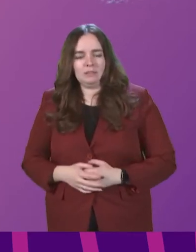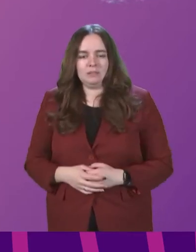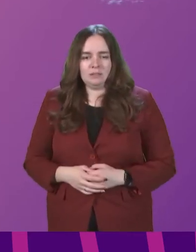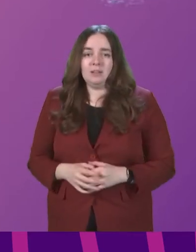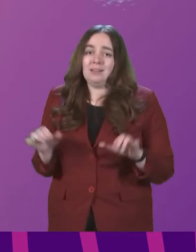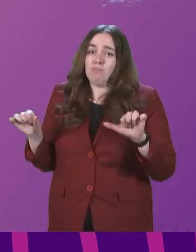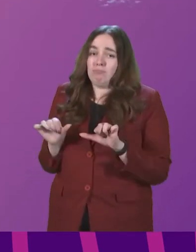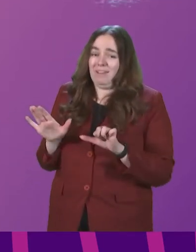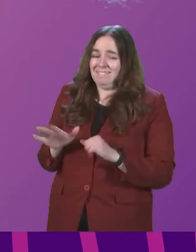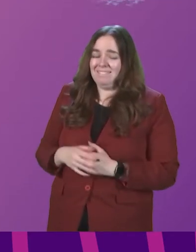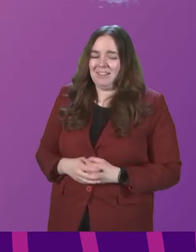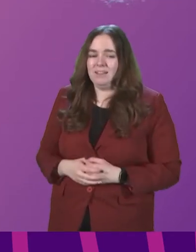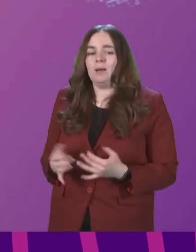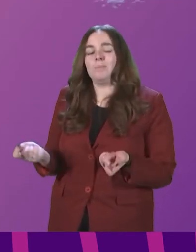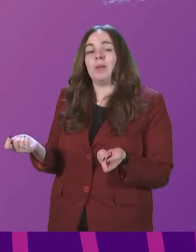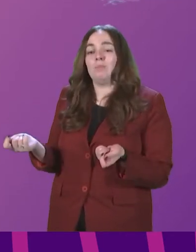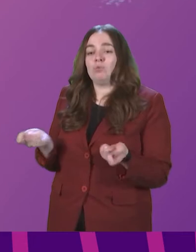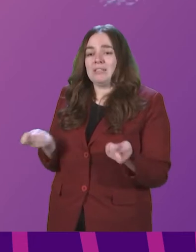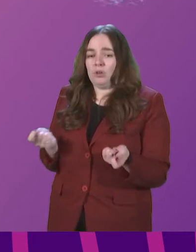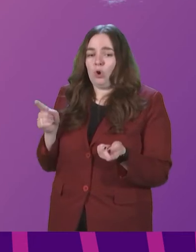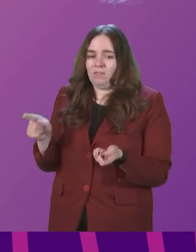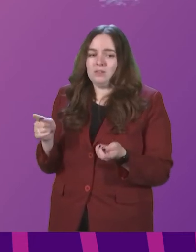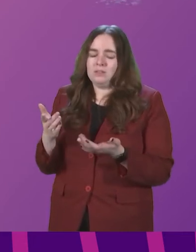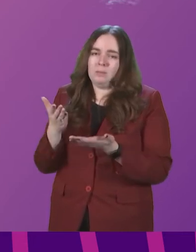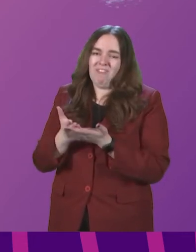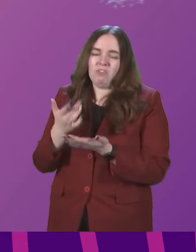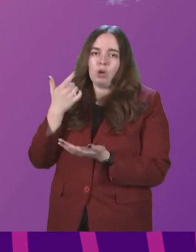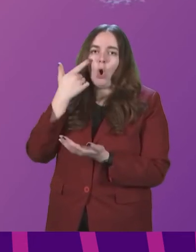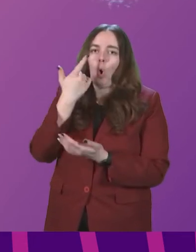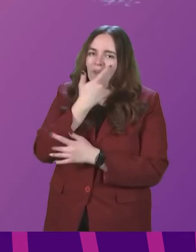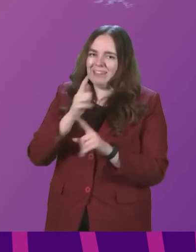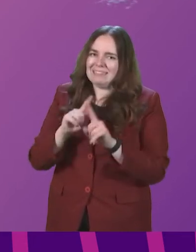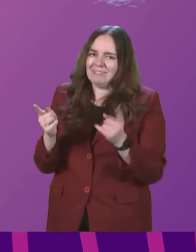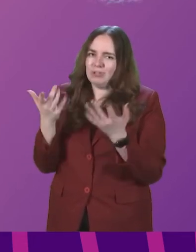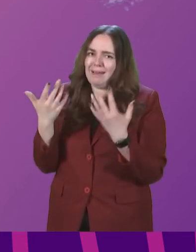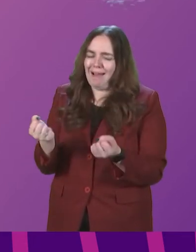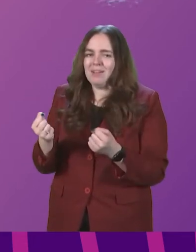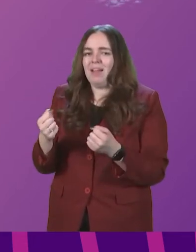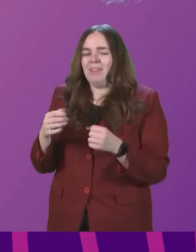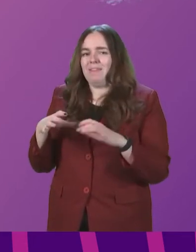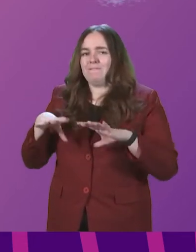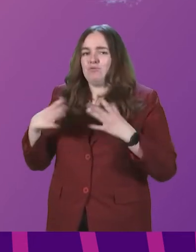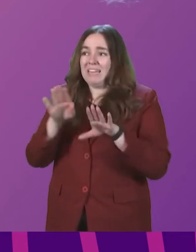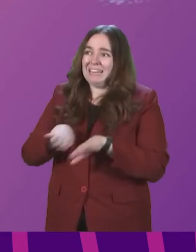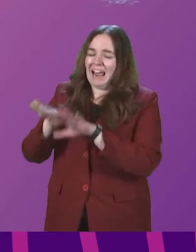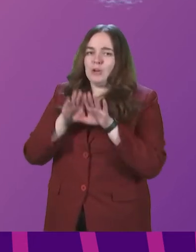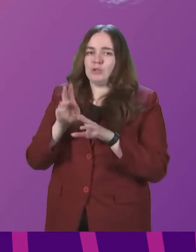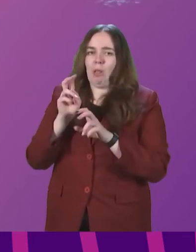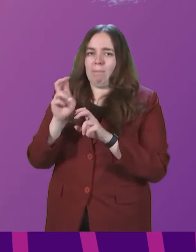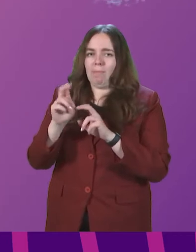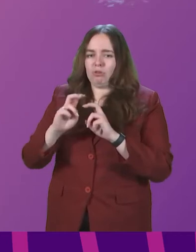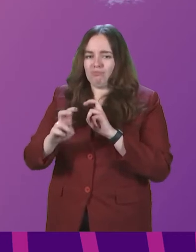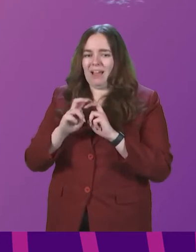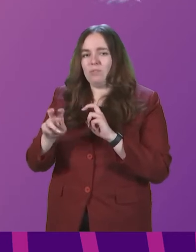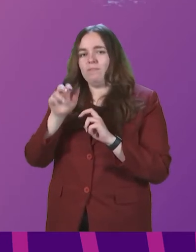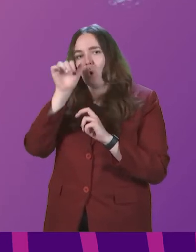Briefly, Minister. Presiding Officer, there are some very obvious differences. The free national bus travel for the age of 60 and